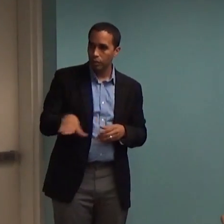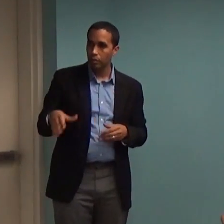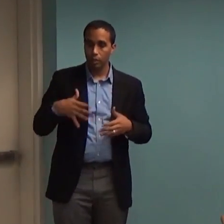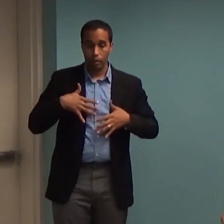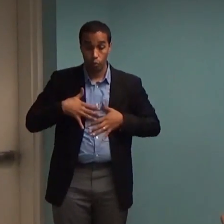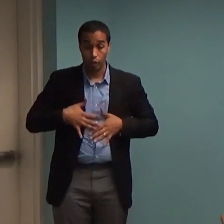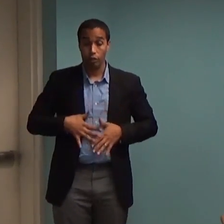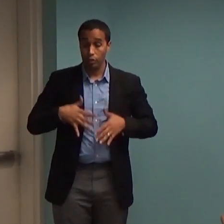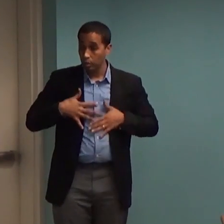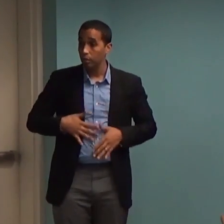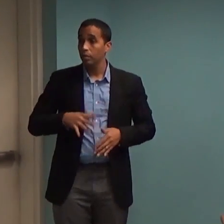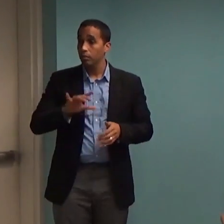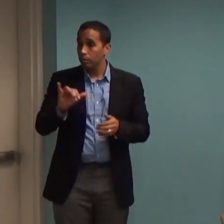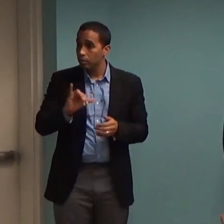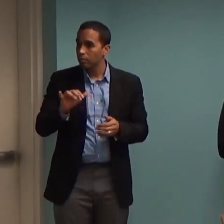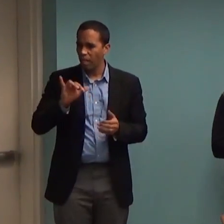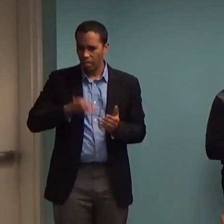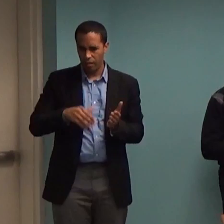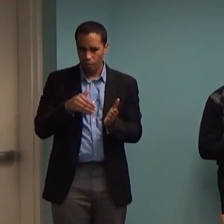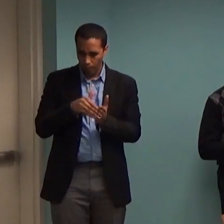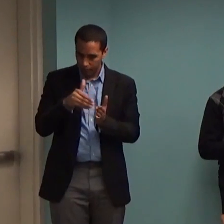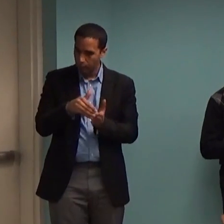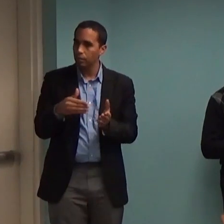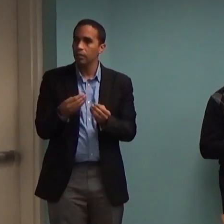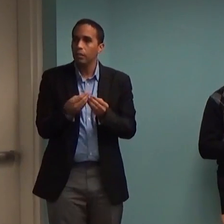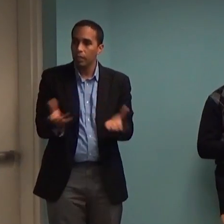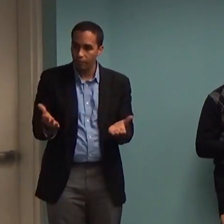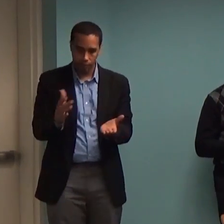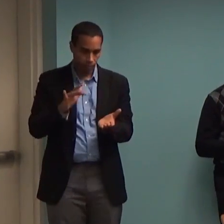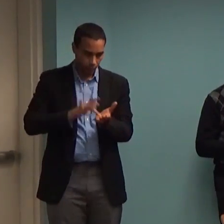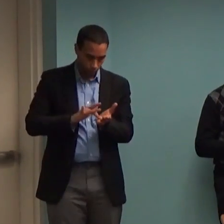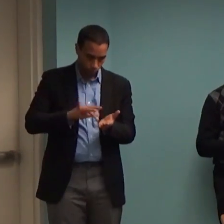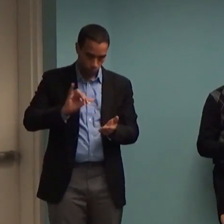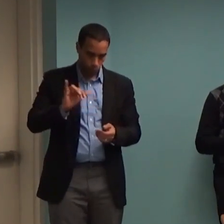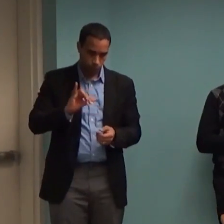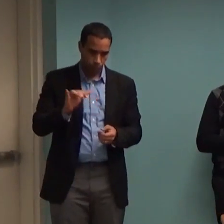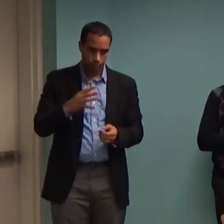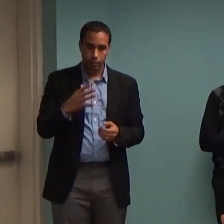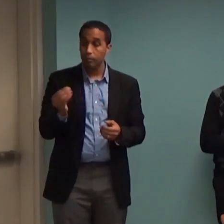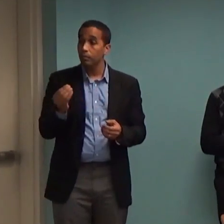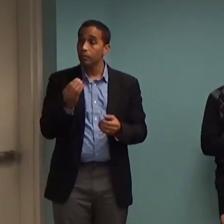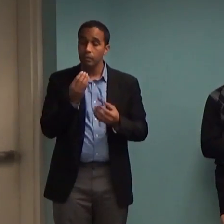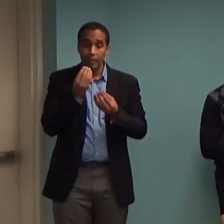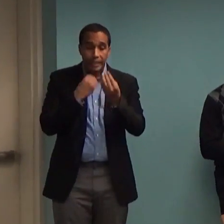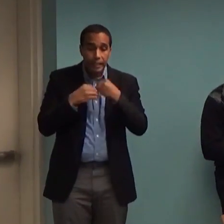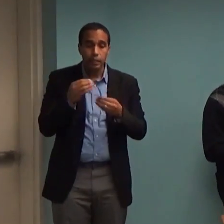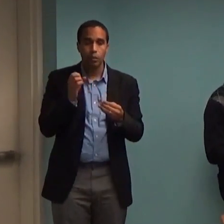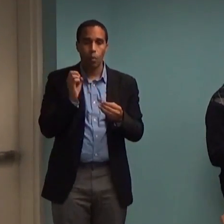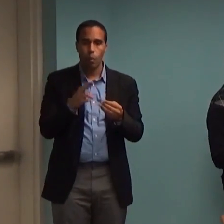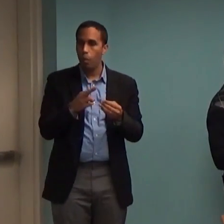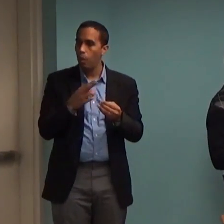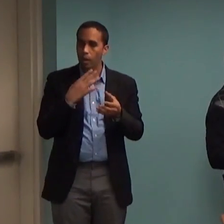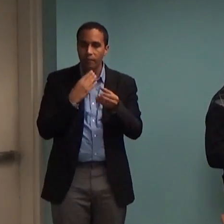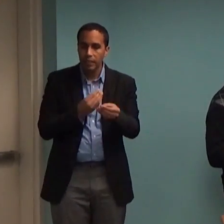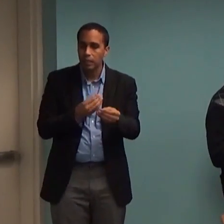the condition that is treated with medication, and eating or feeding problems. So I listed these. These are all